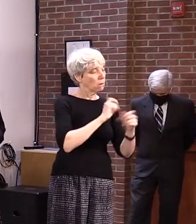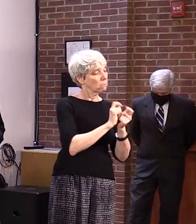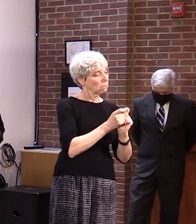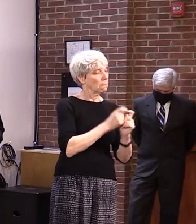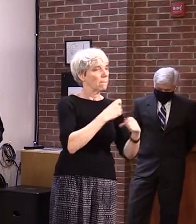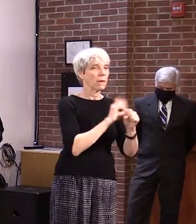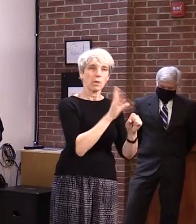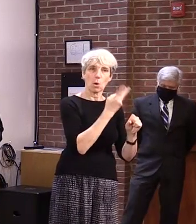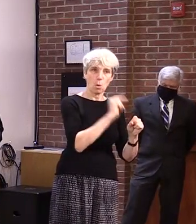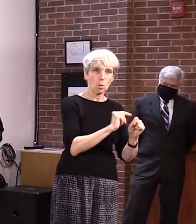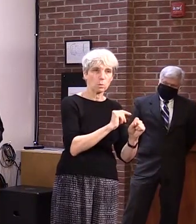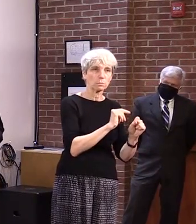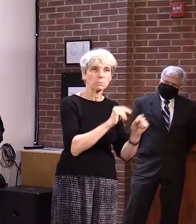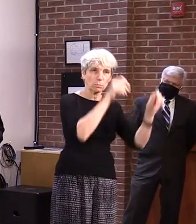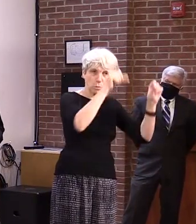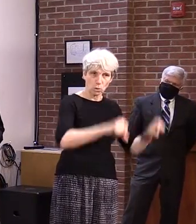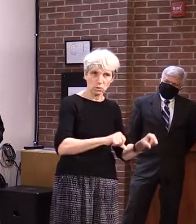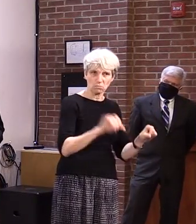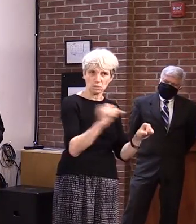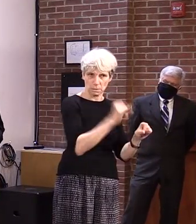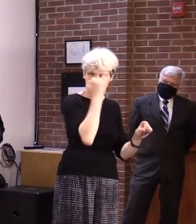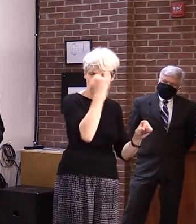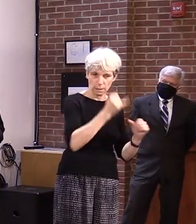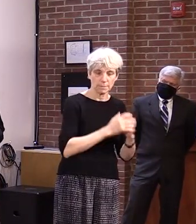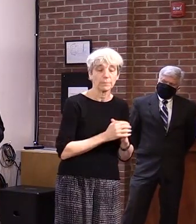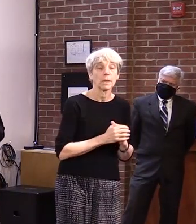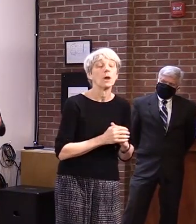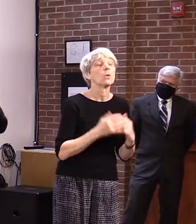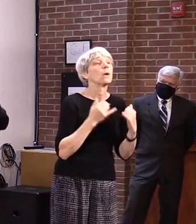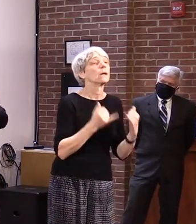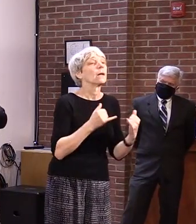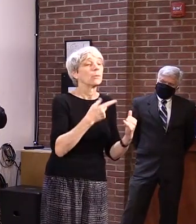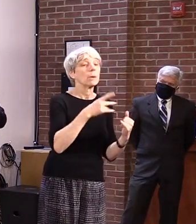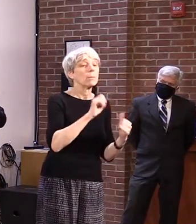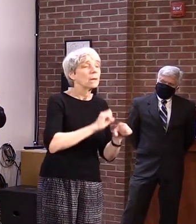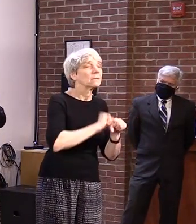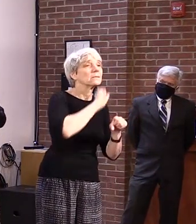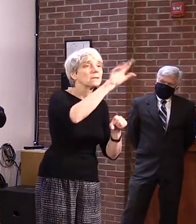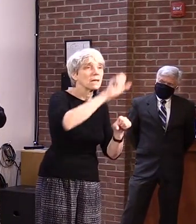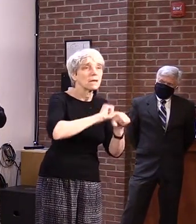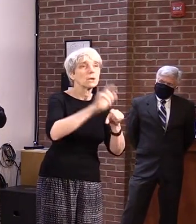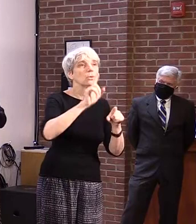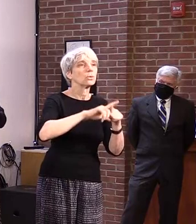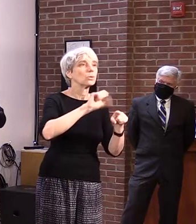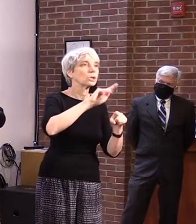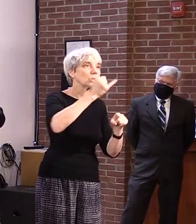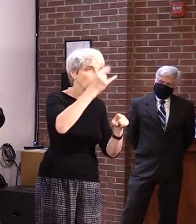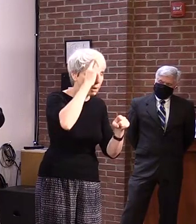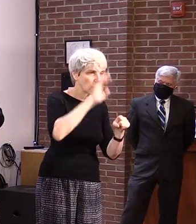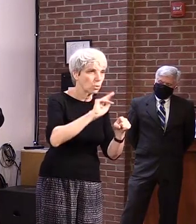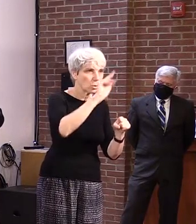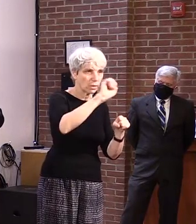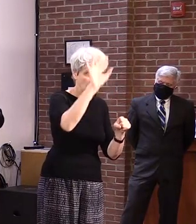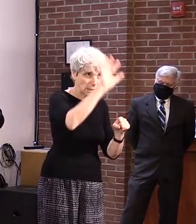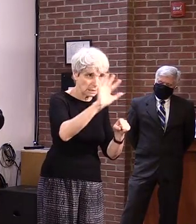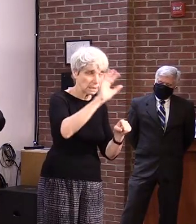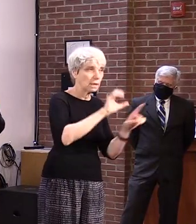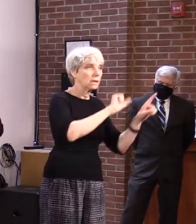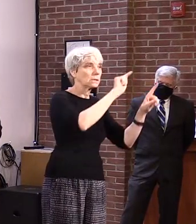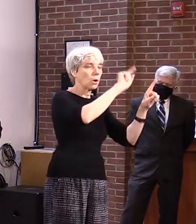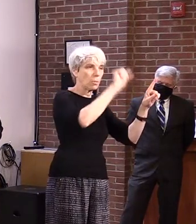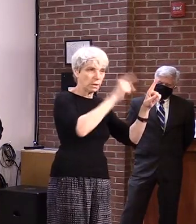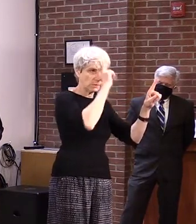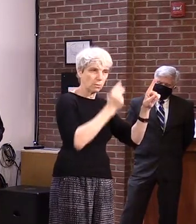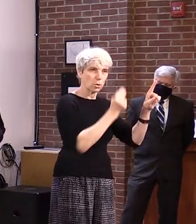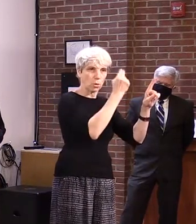As we speak, PPE distributions are going on in St. Johnsbury for schools in Northeast Kingdom, and St. Albans for schools in